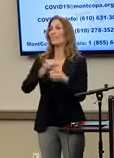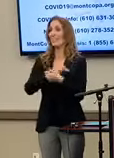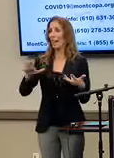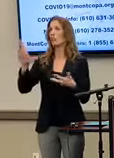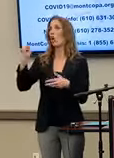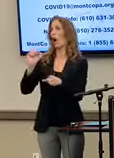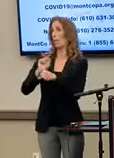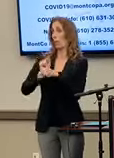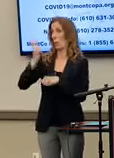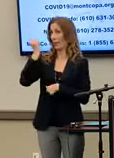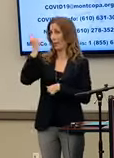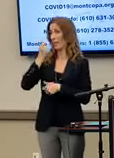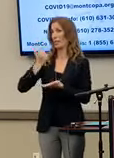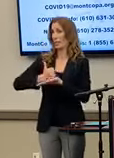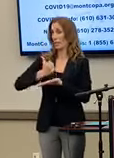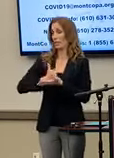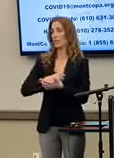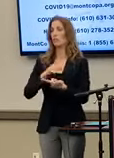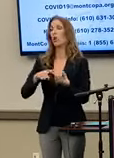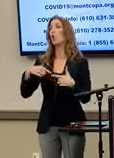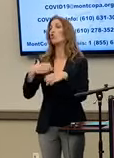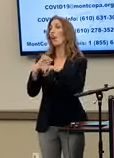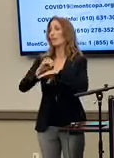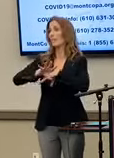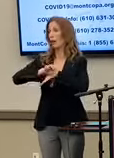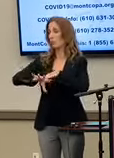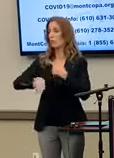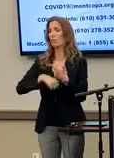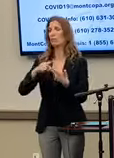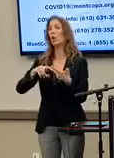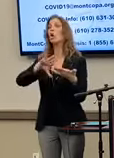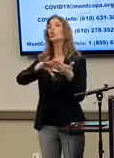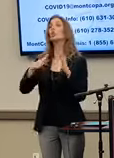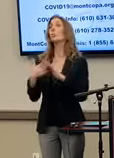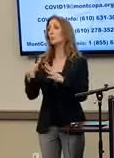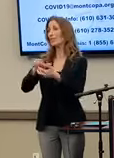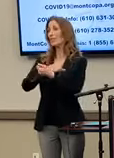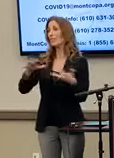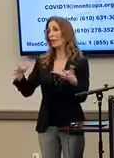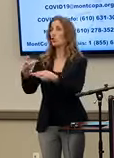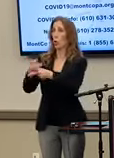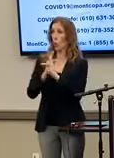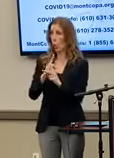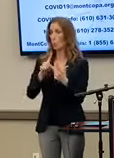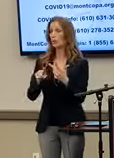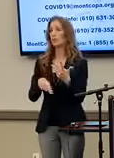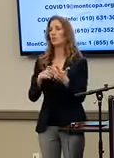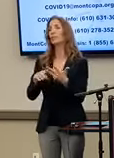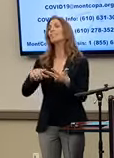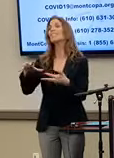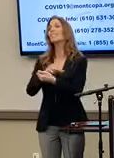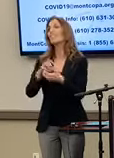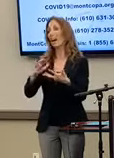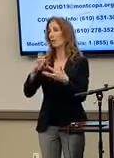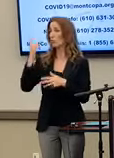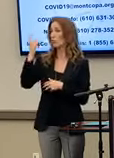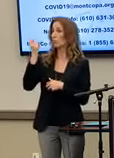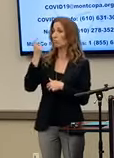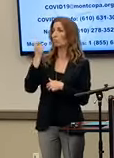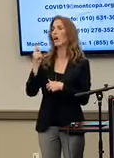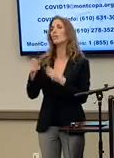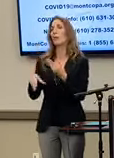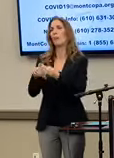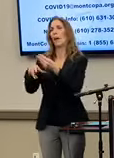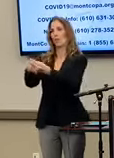assistance, crisis counseling, community disaster loans, disaster supplemental nutrition